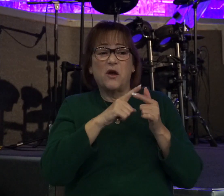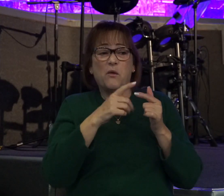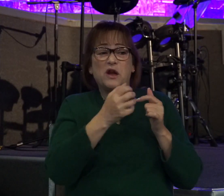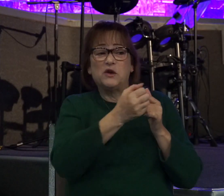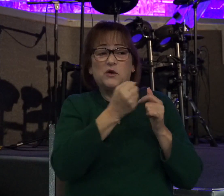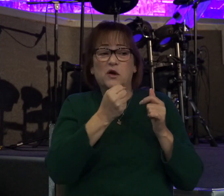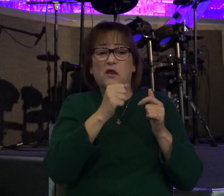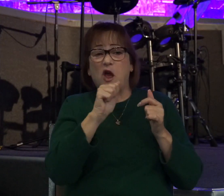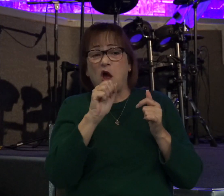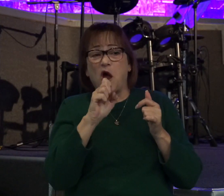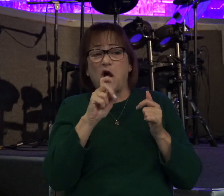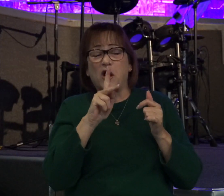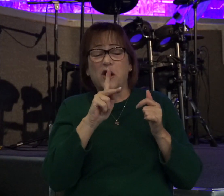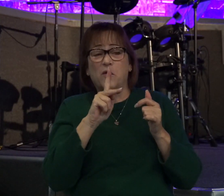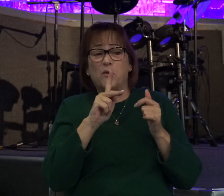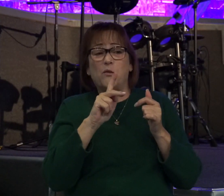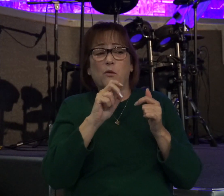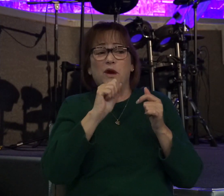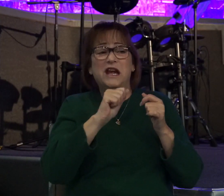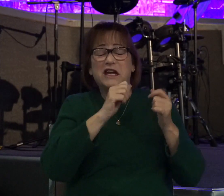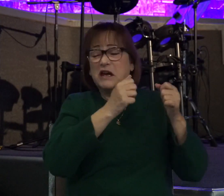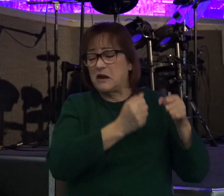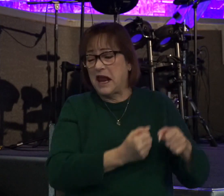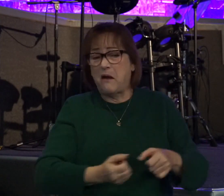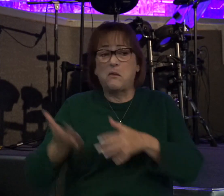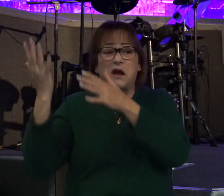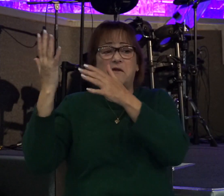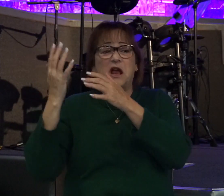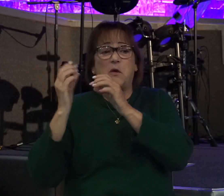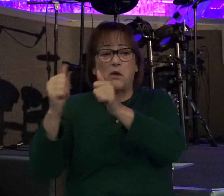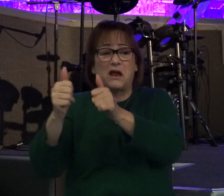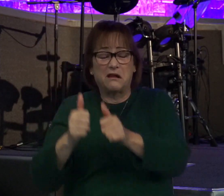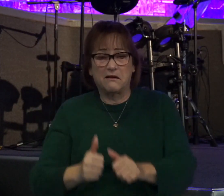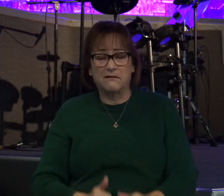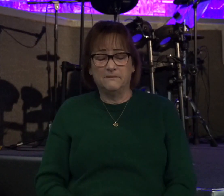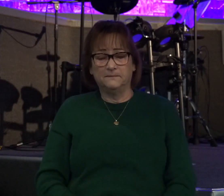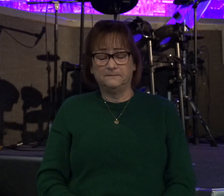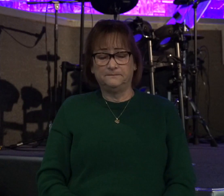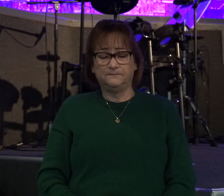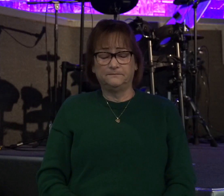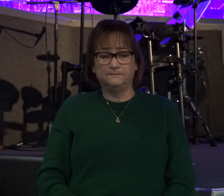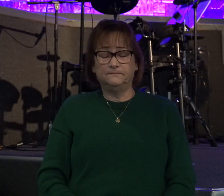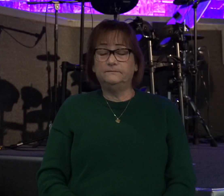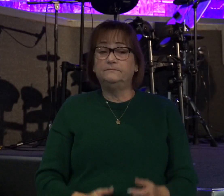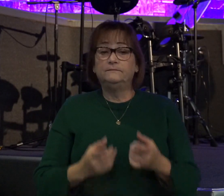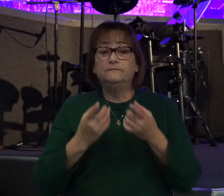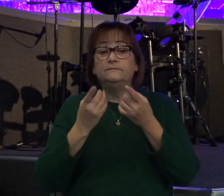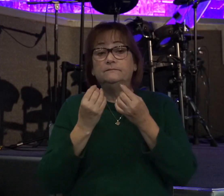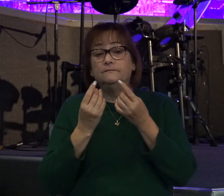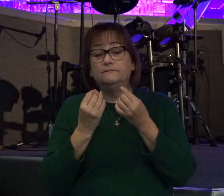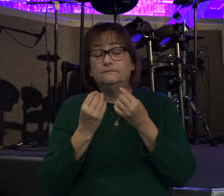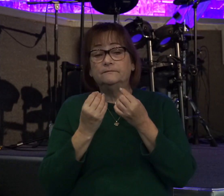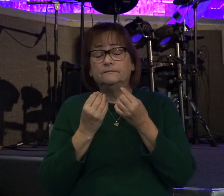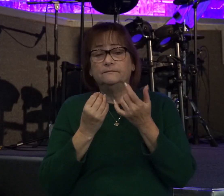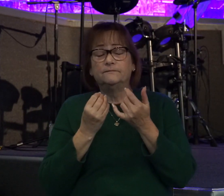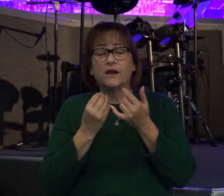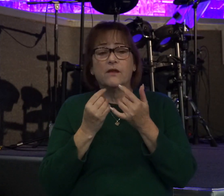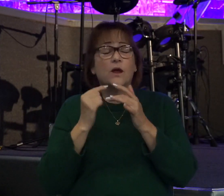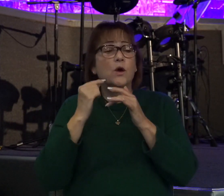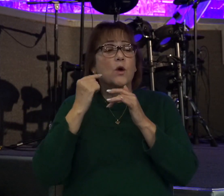We need to get this thing out of our land ASAP. And so that's what they did. They carved golden tumors. They put them on